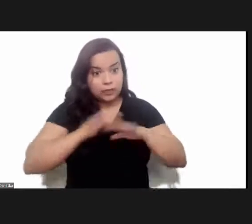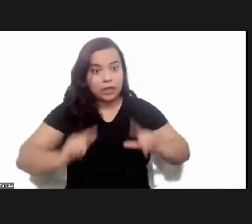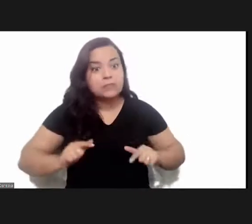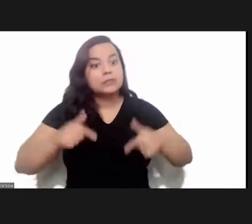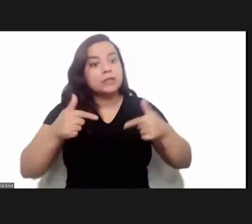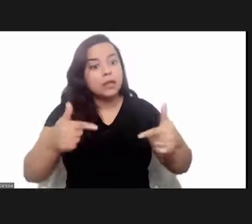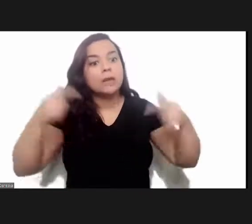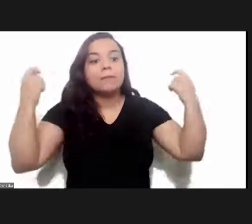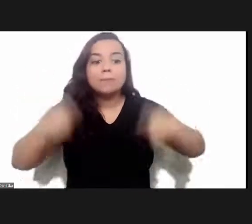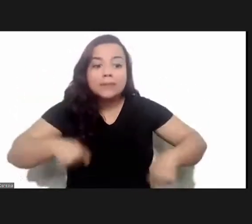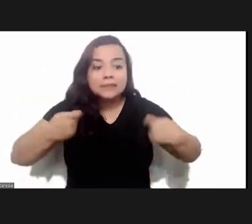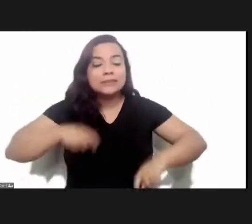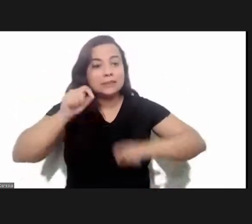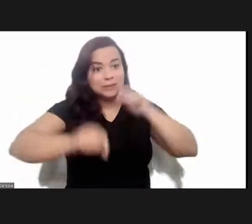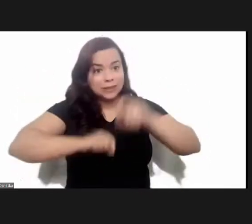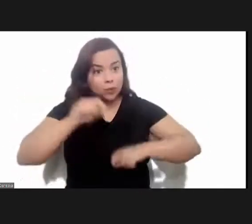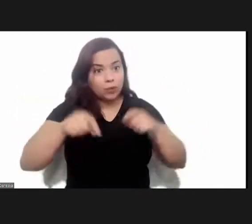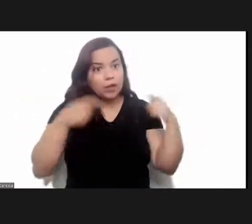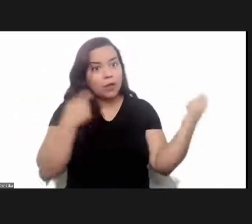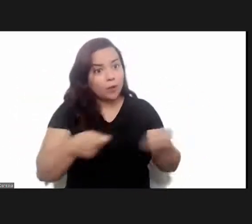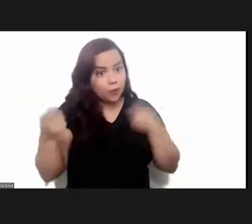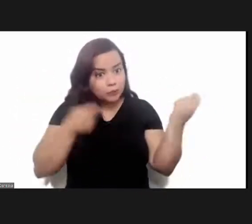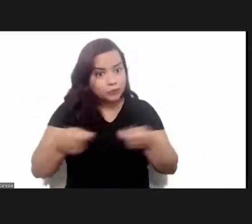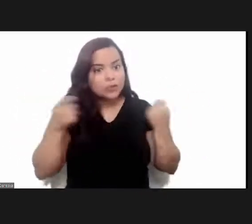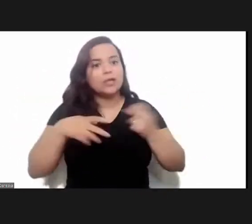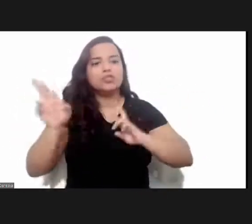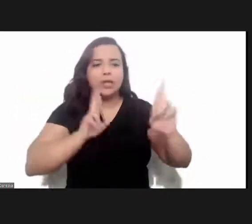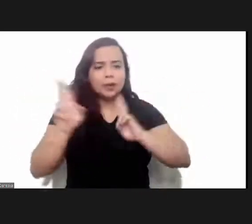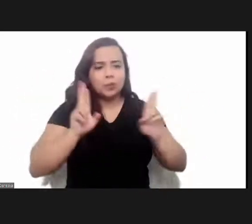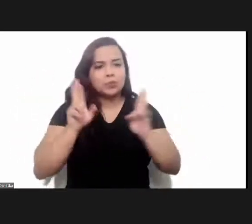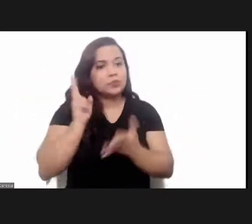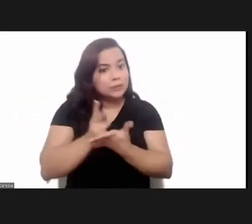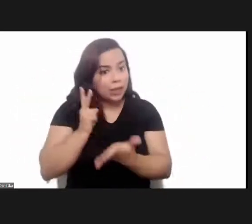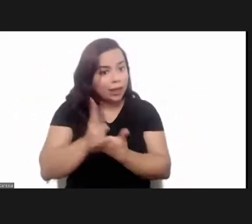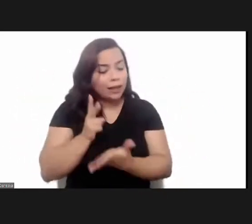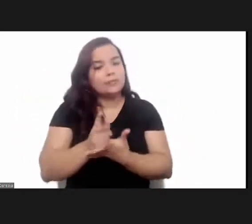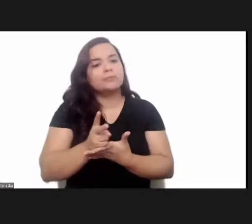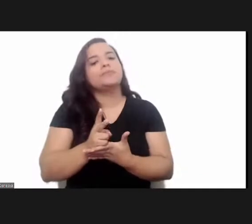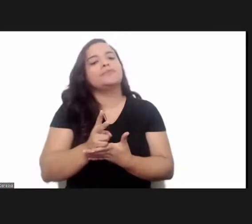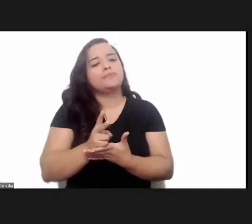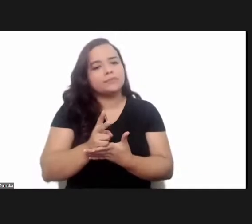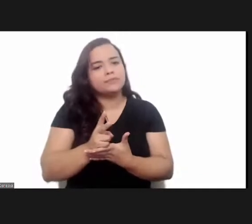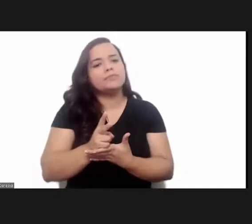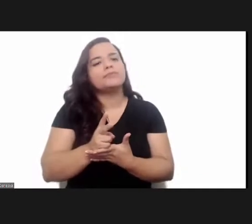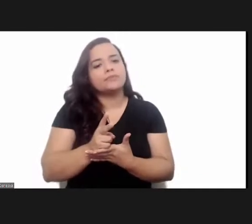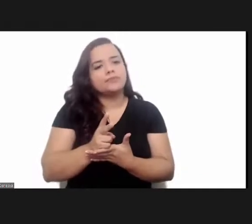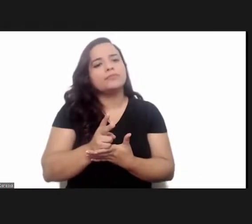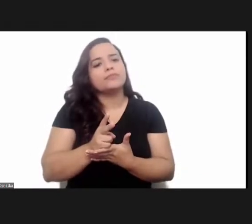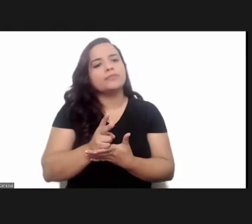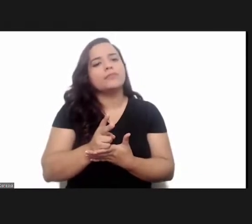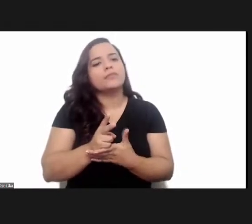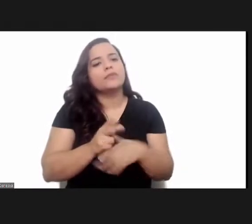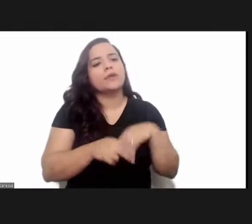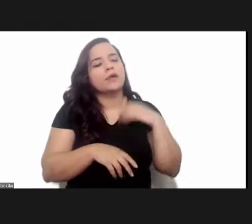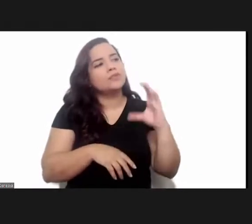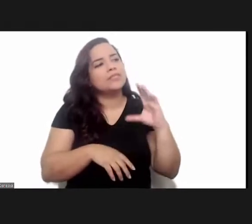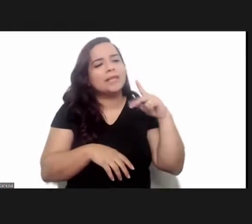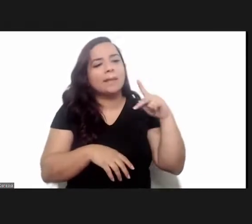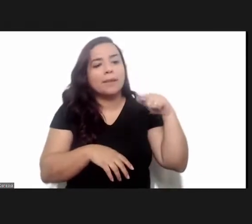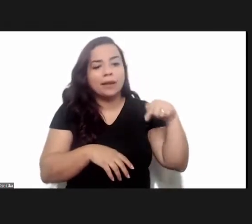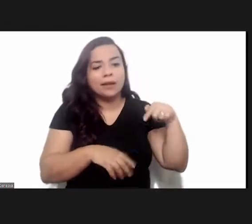required constant input of funding the national research foundation here